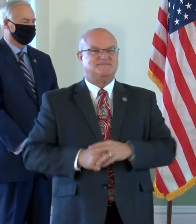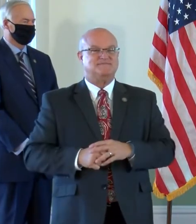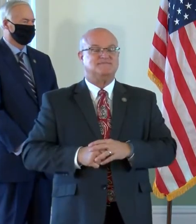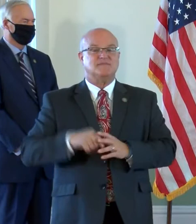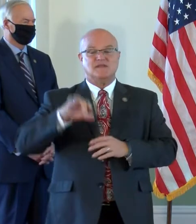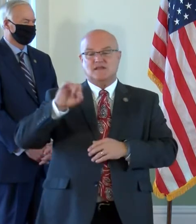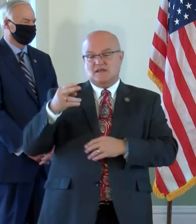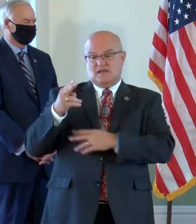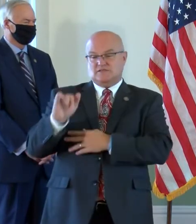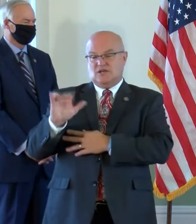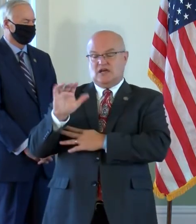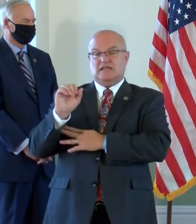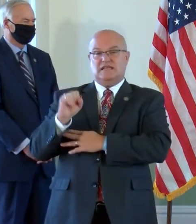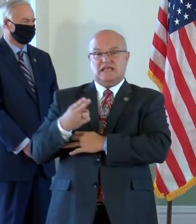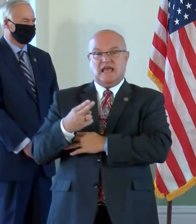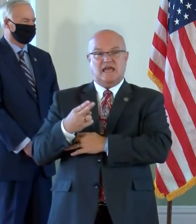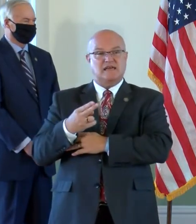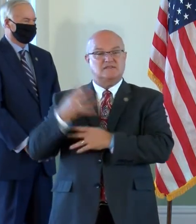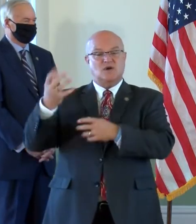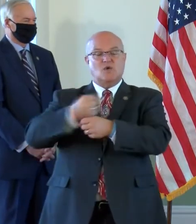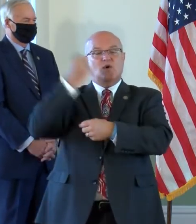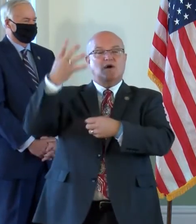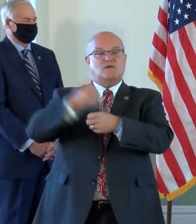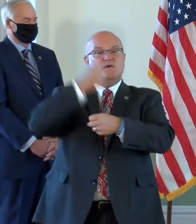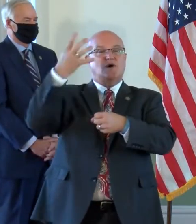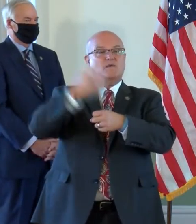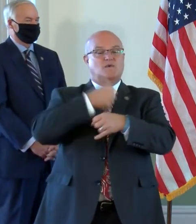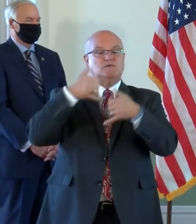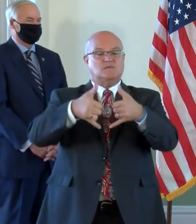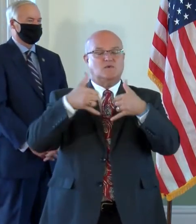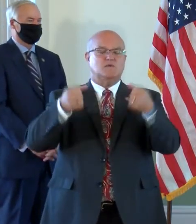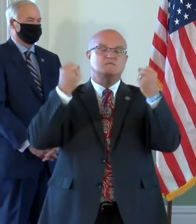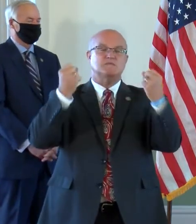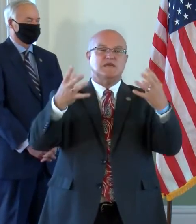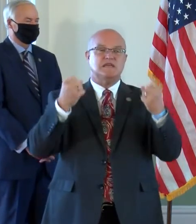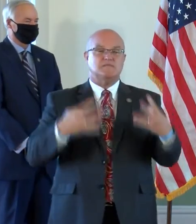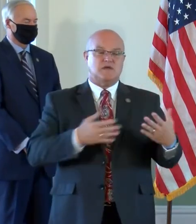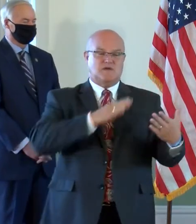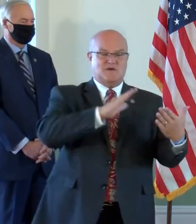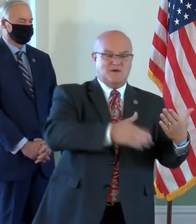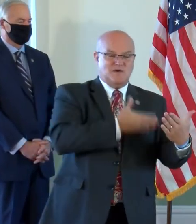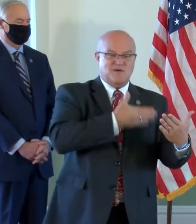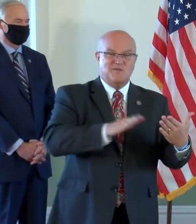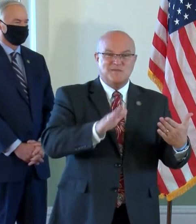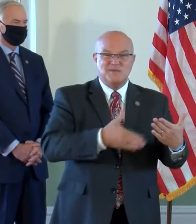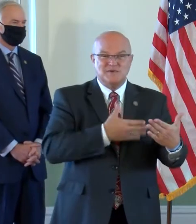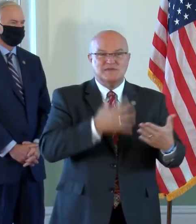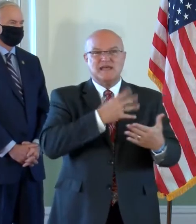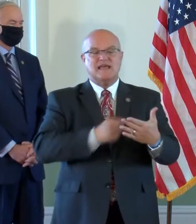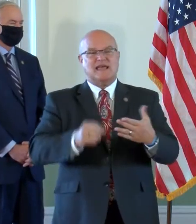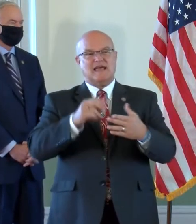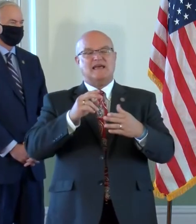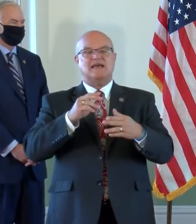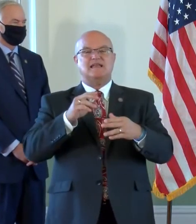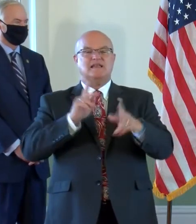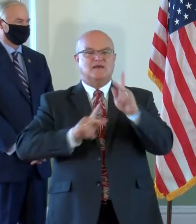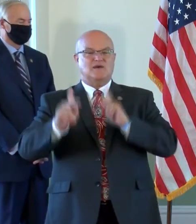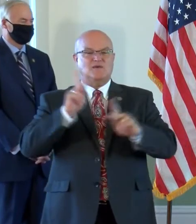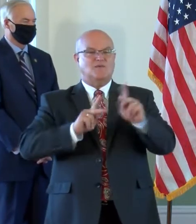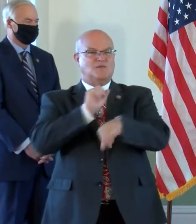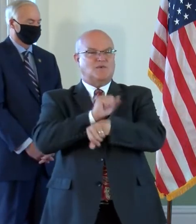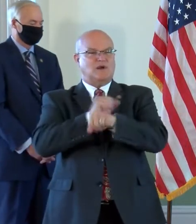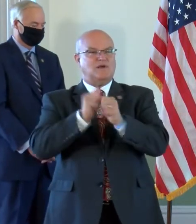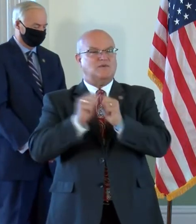Johnny Cash won many, many awards in his life for his music and for his humanitarian work. He is in